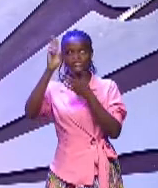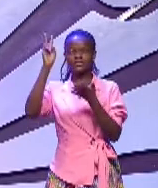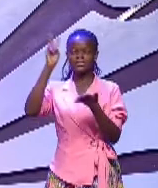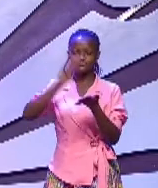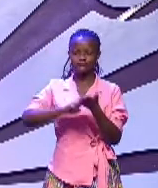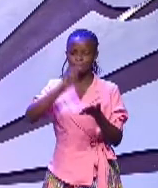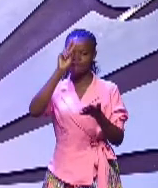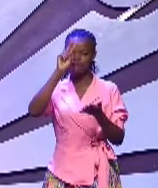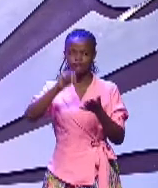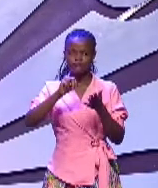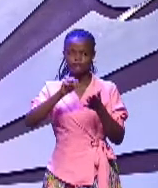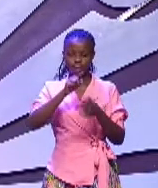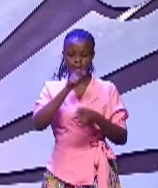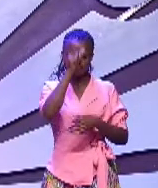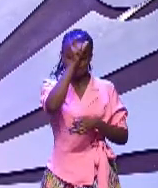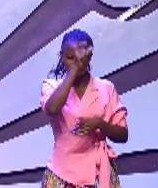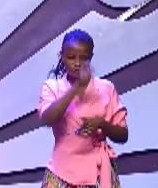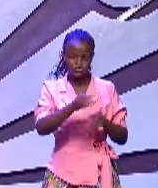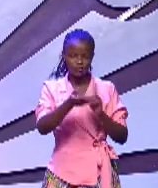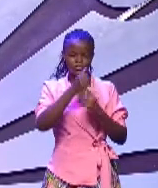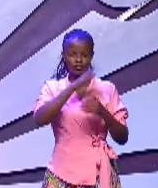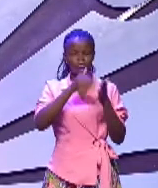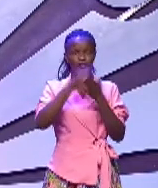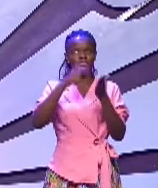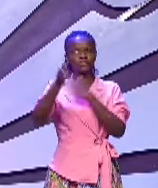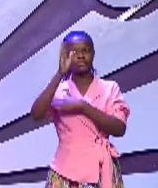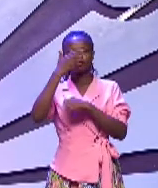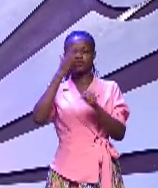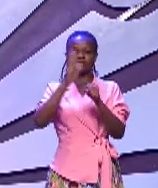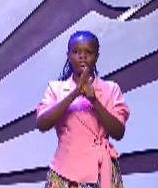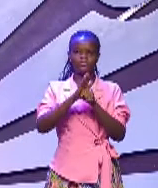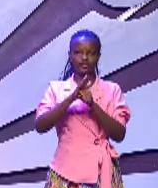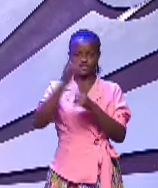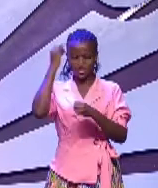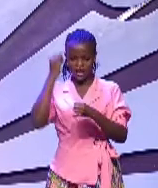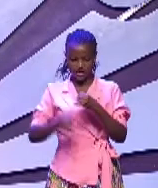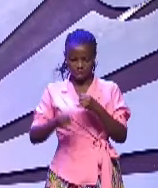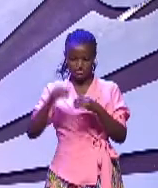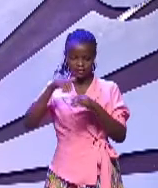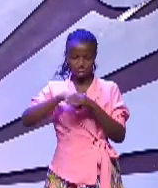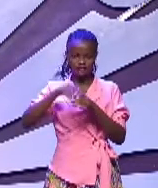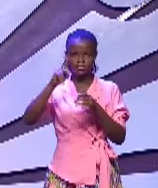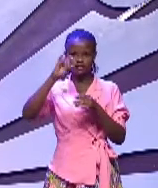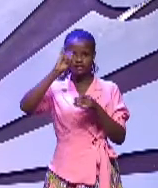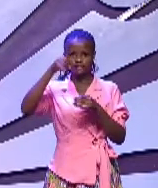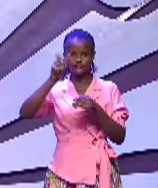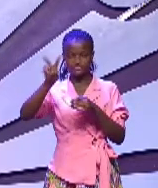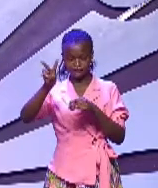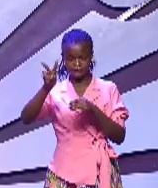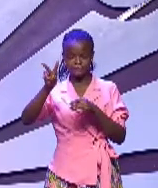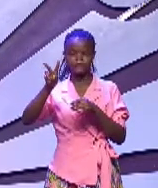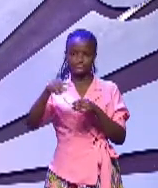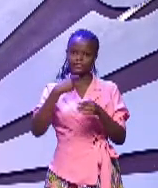none of them received all that God had promised them. Lastly, I want to read from my favorite version, the King James Version.